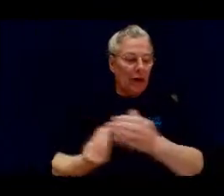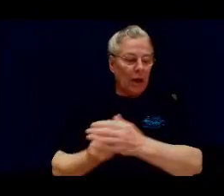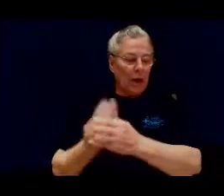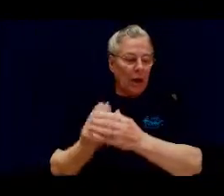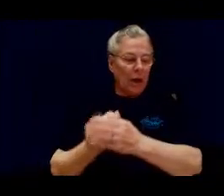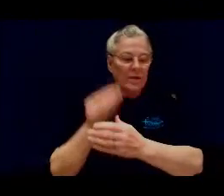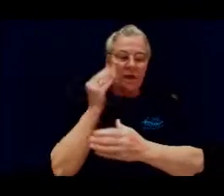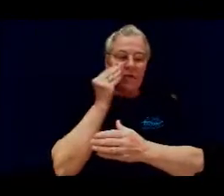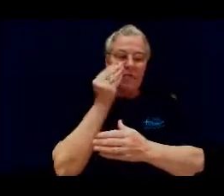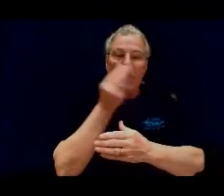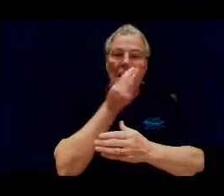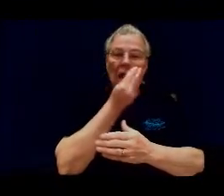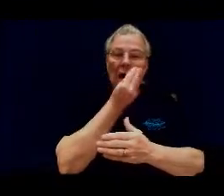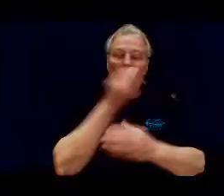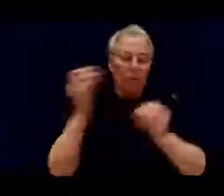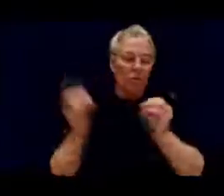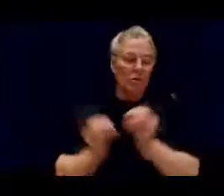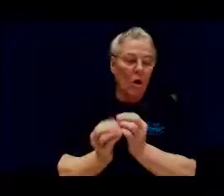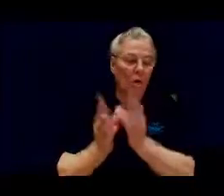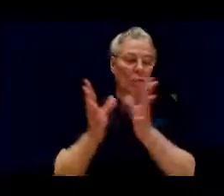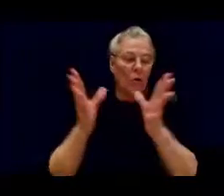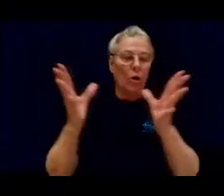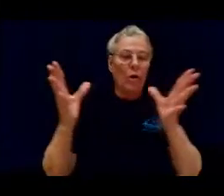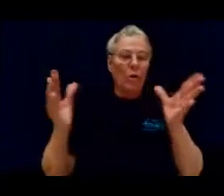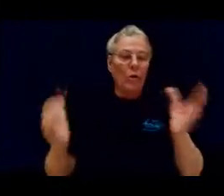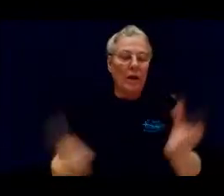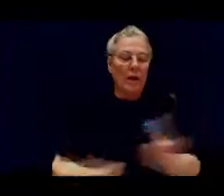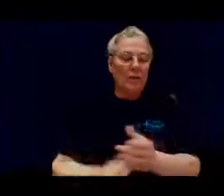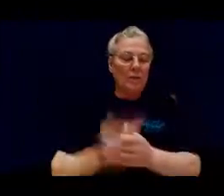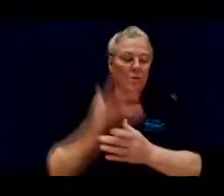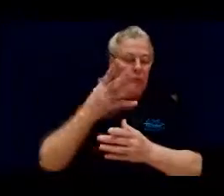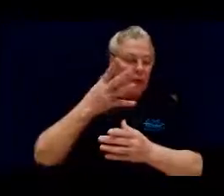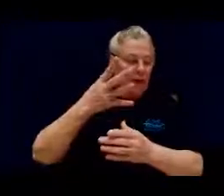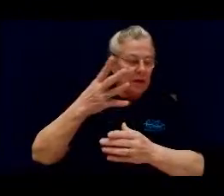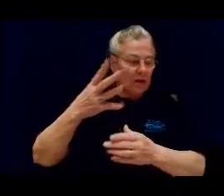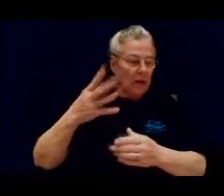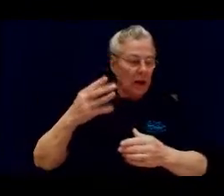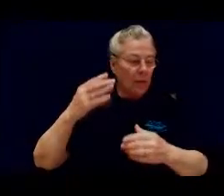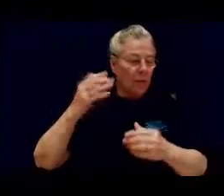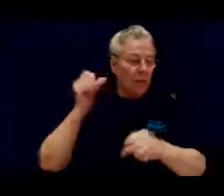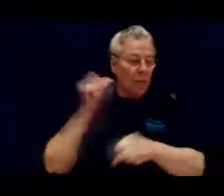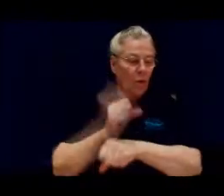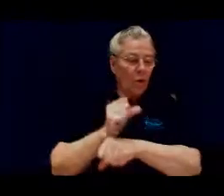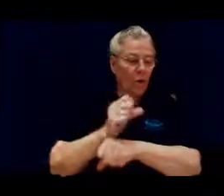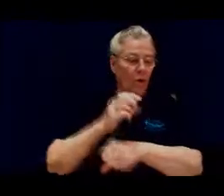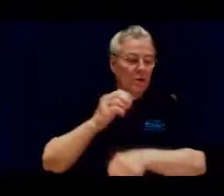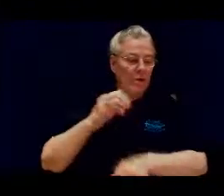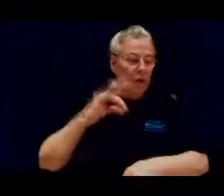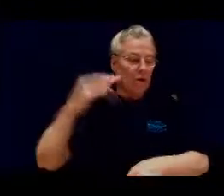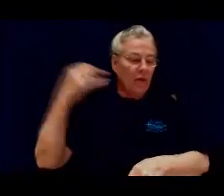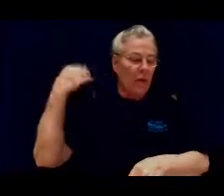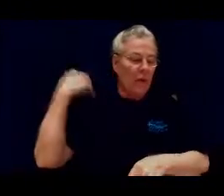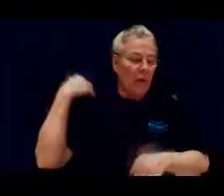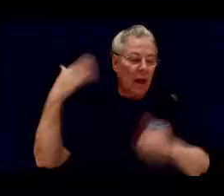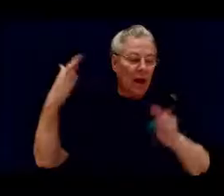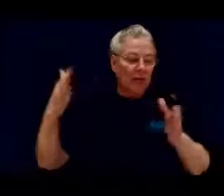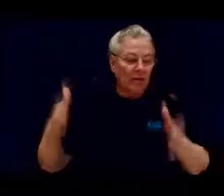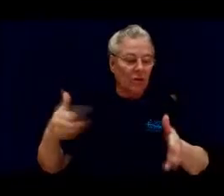grass and flowers all blue mean in springtime our works of the master